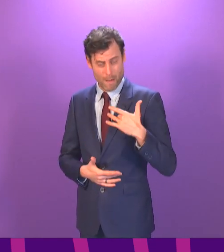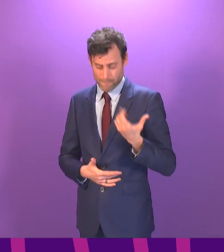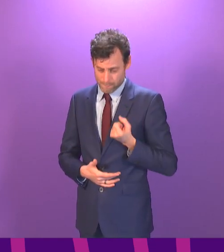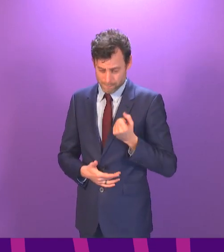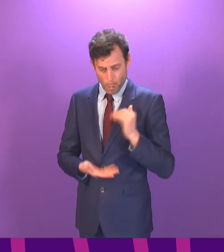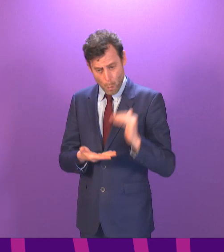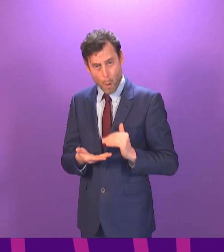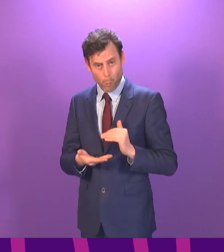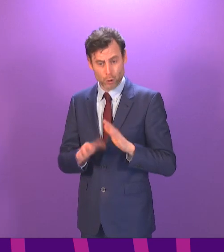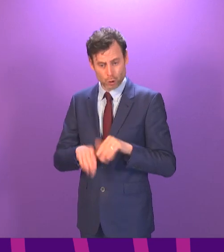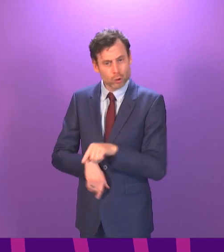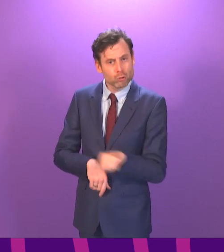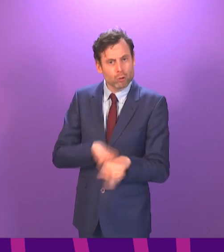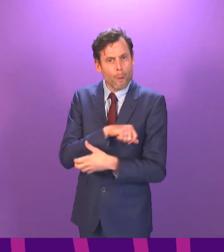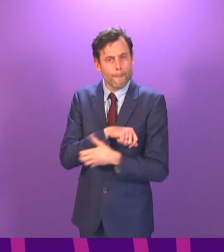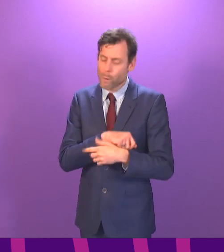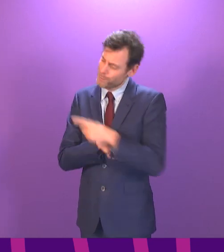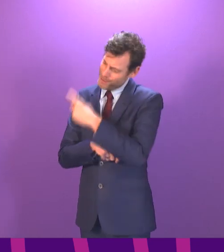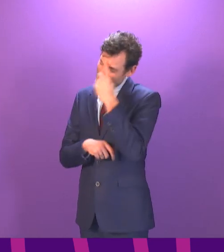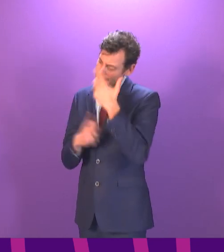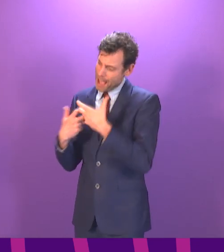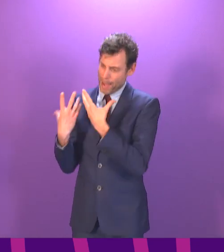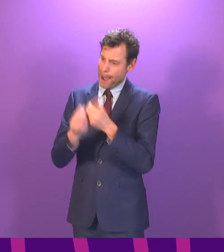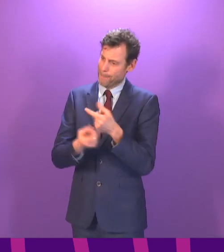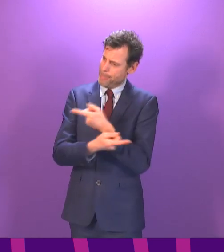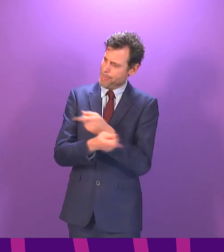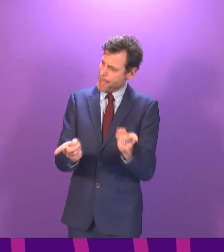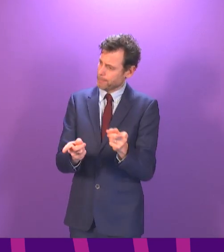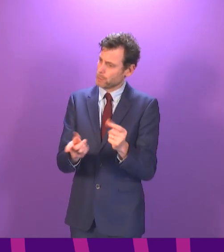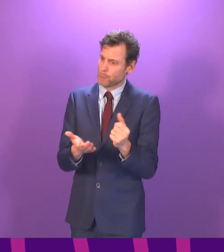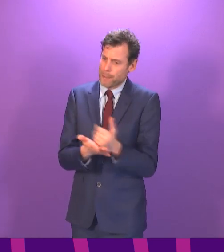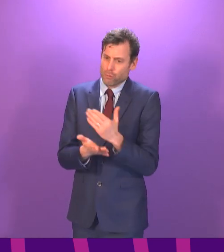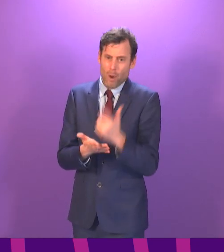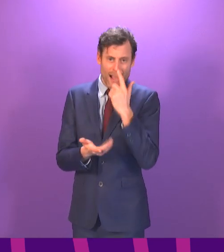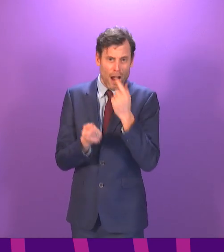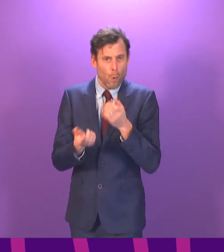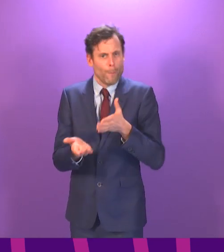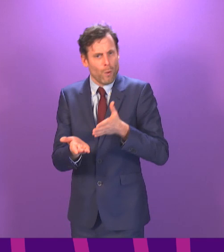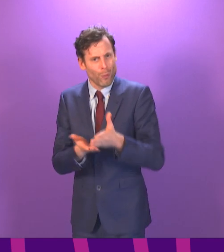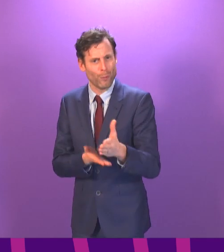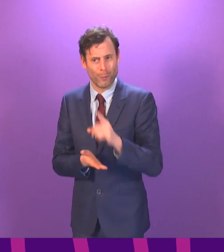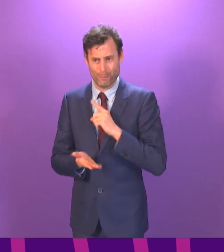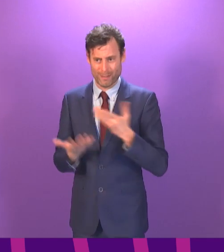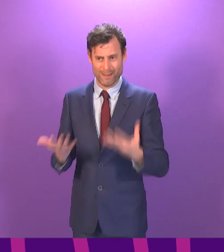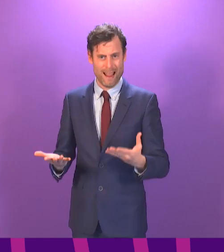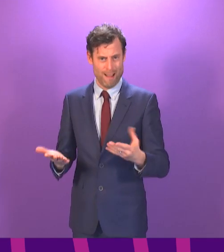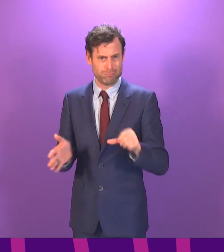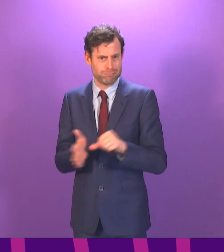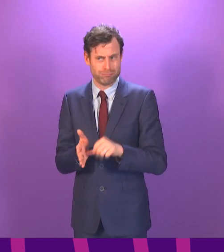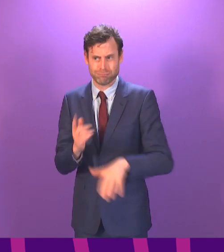prospects and to help protect them from the precarious situation they find themselves in at this difficult time? The Minister.